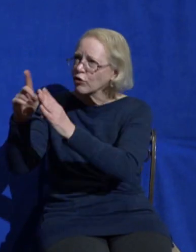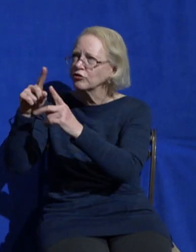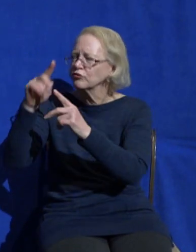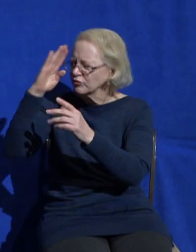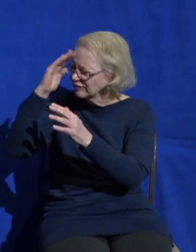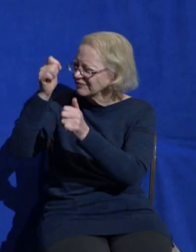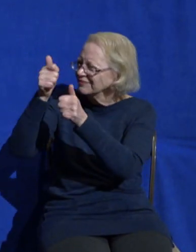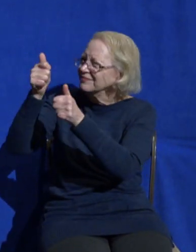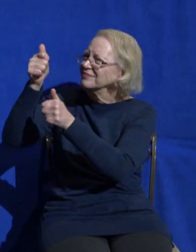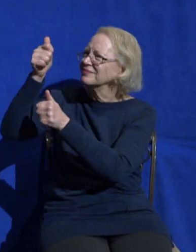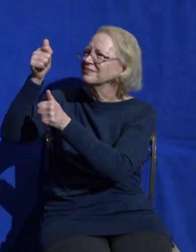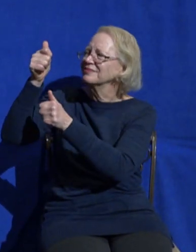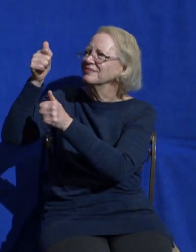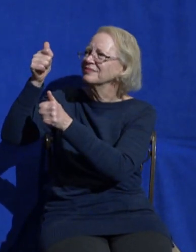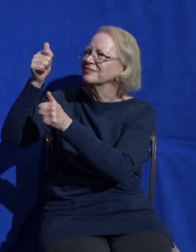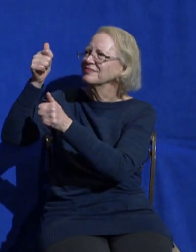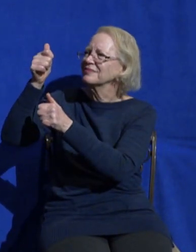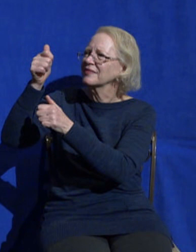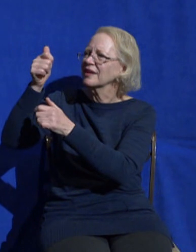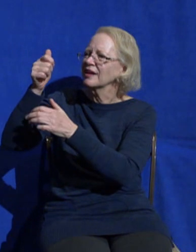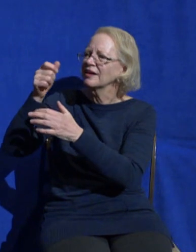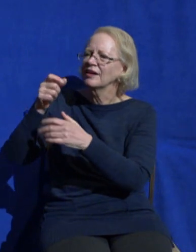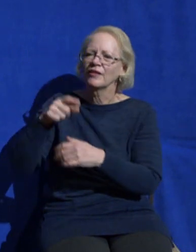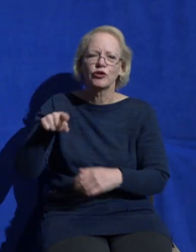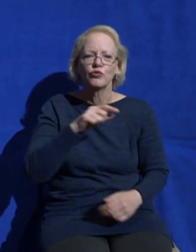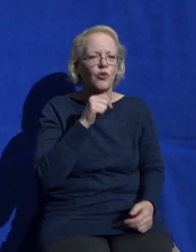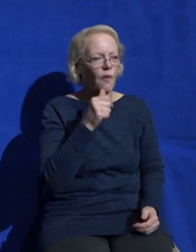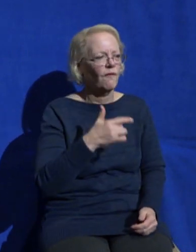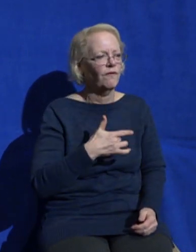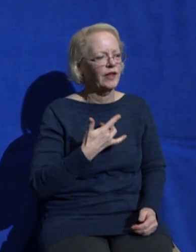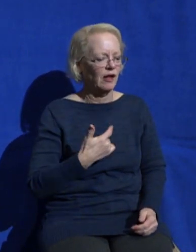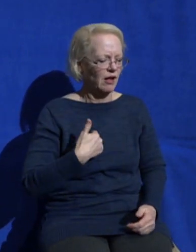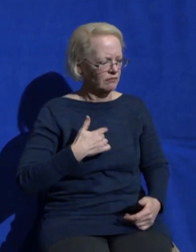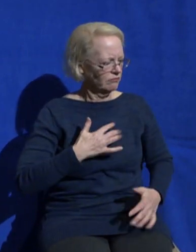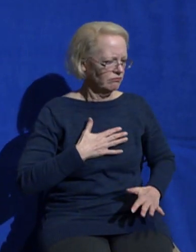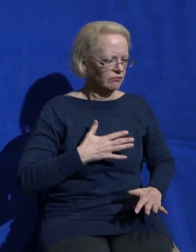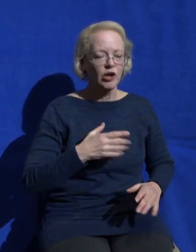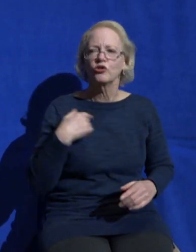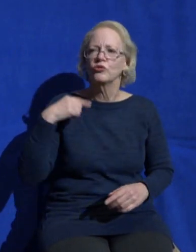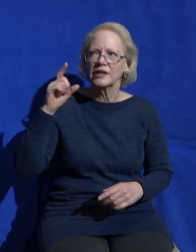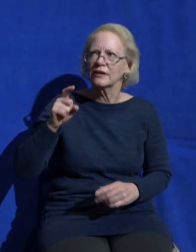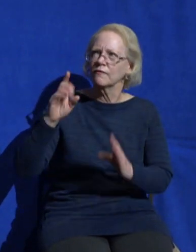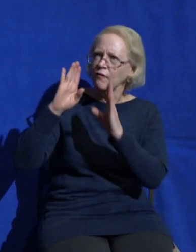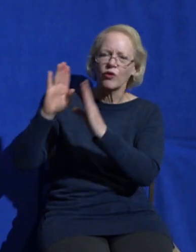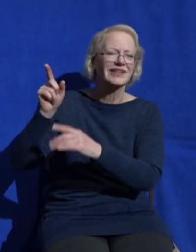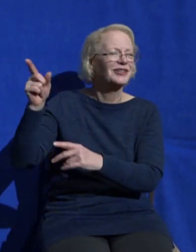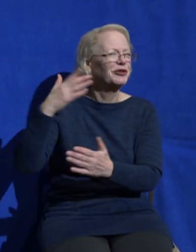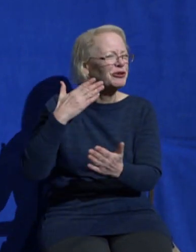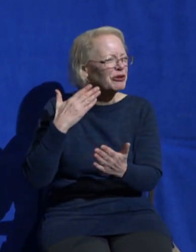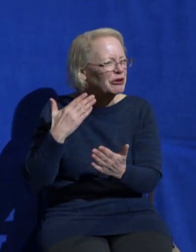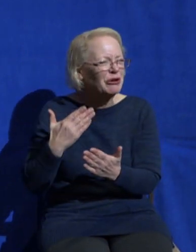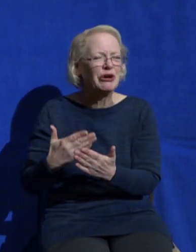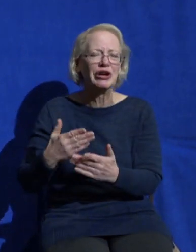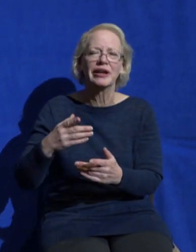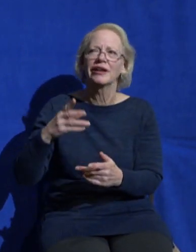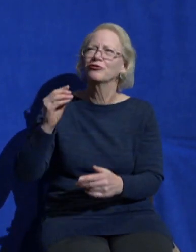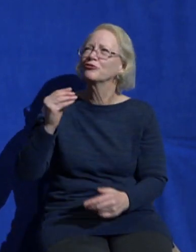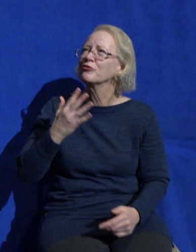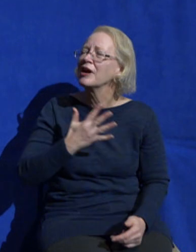feel the need to be in control the more focused you are on how good and gracious and merciful he is the less